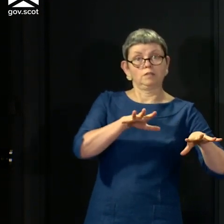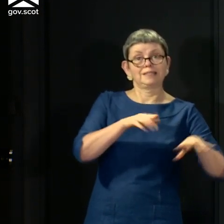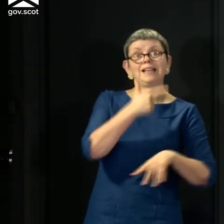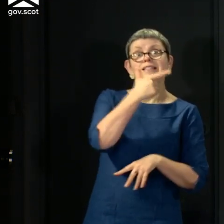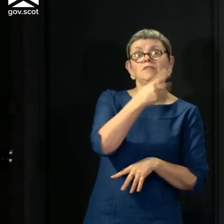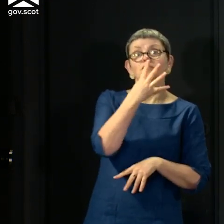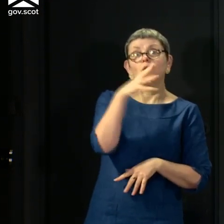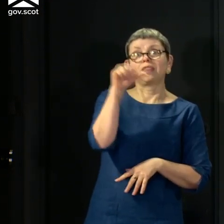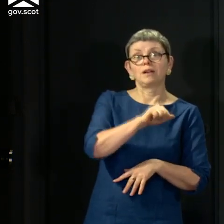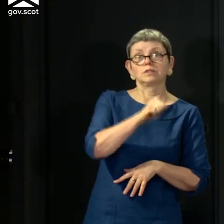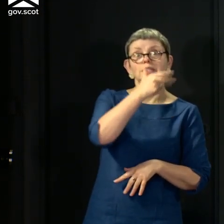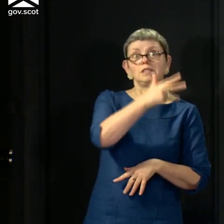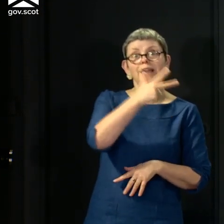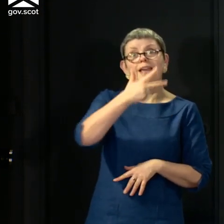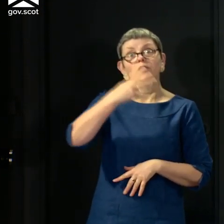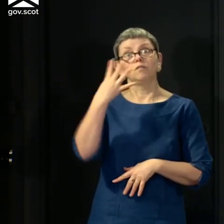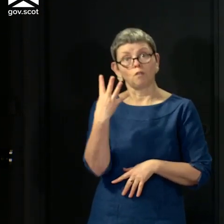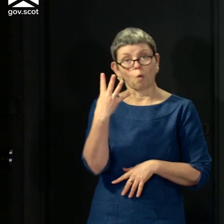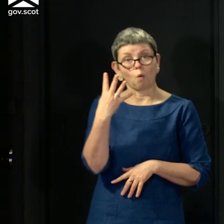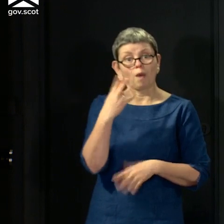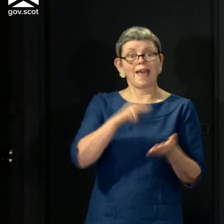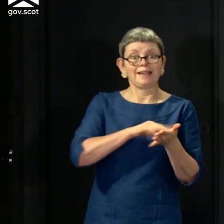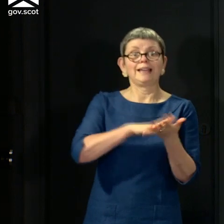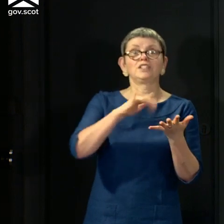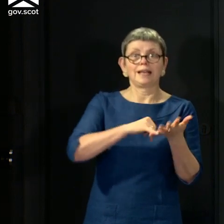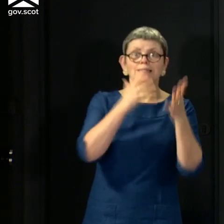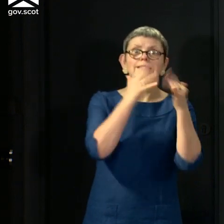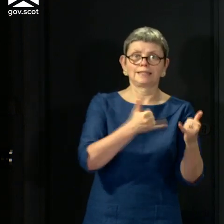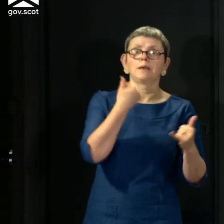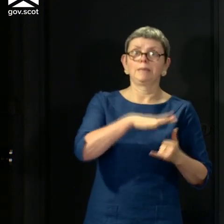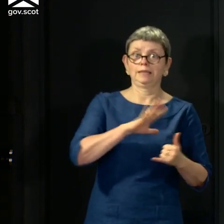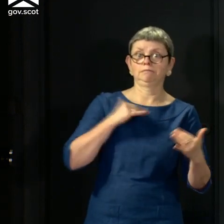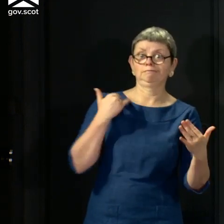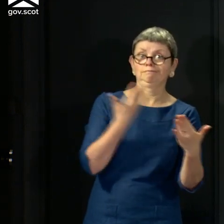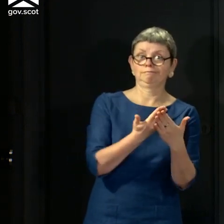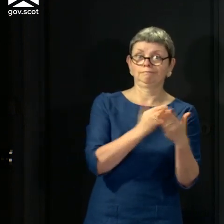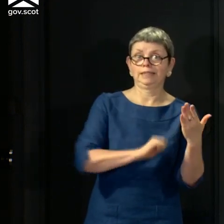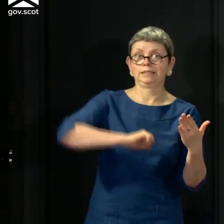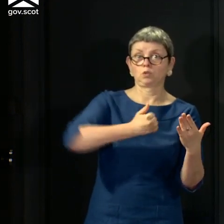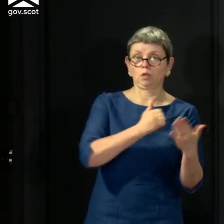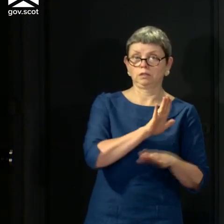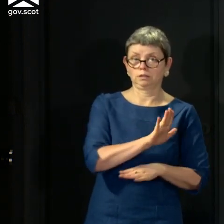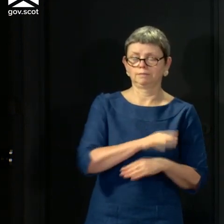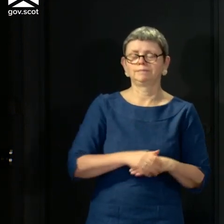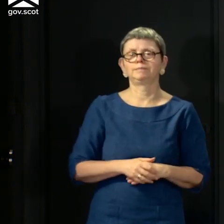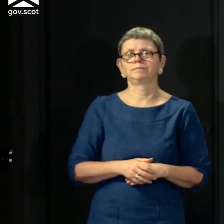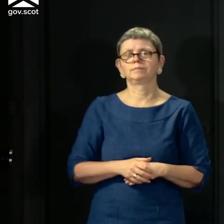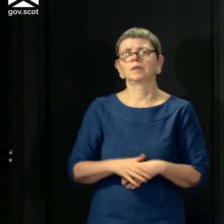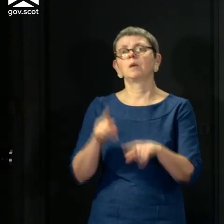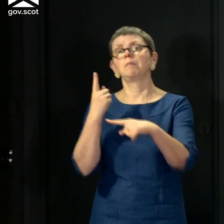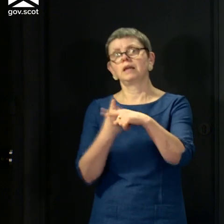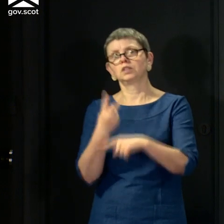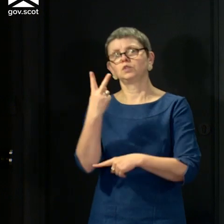,984 NHS tests have been carried out. In addition, 2